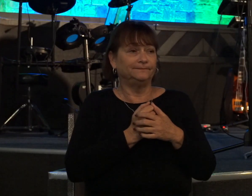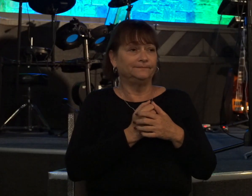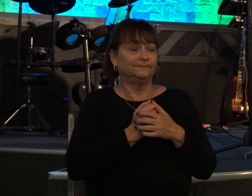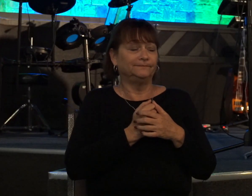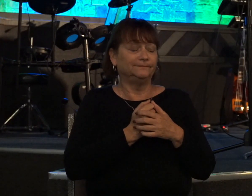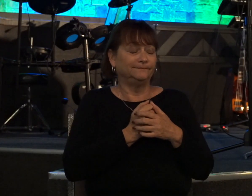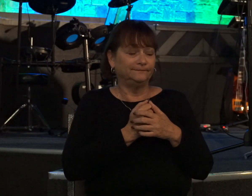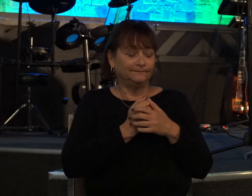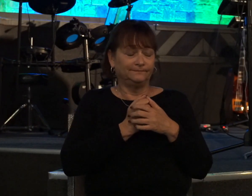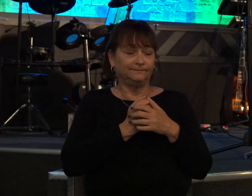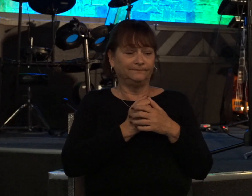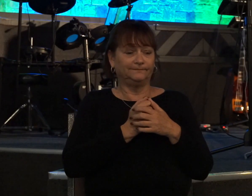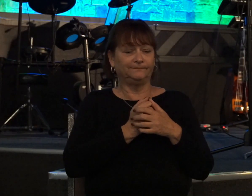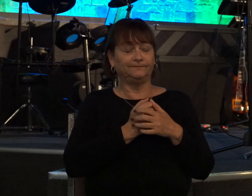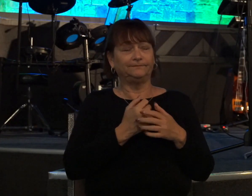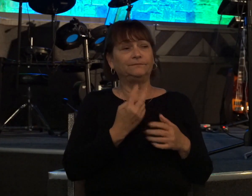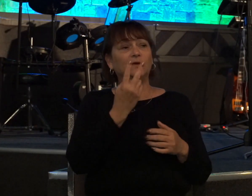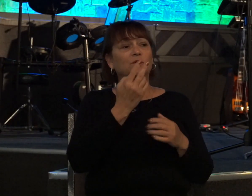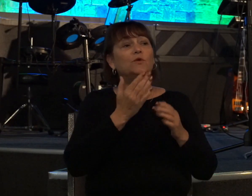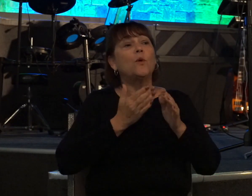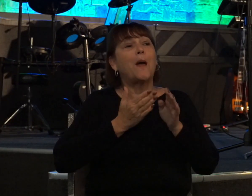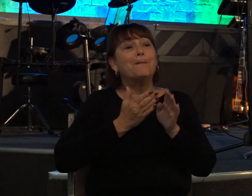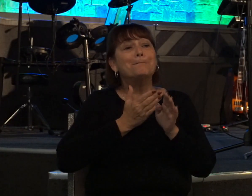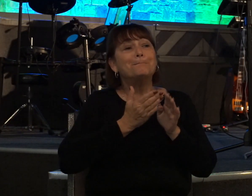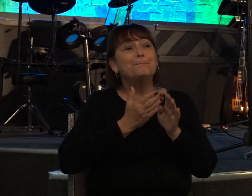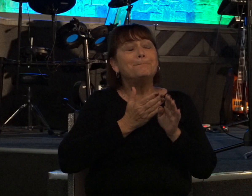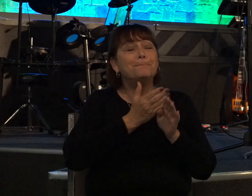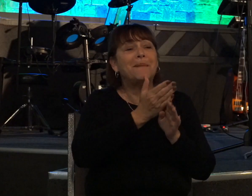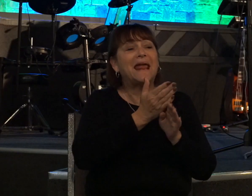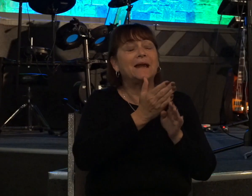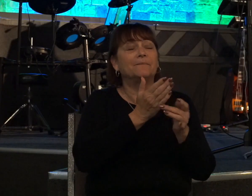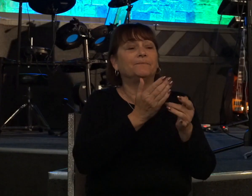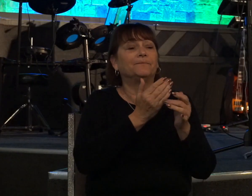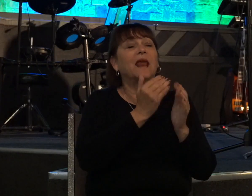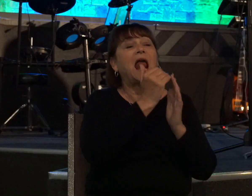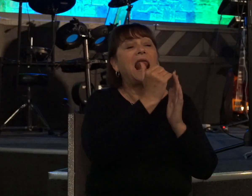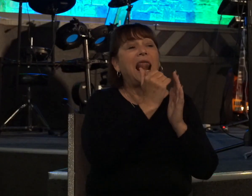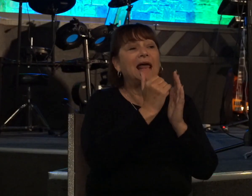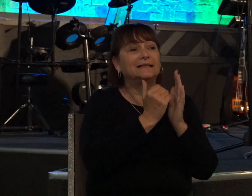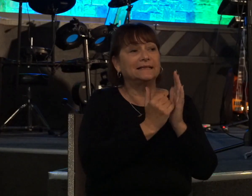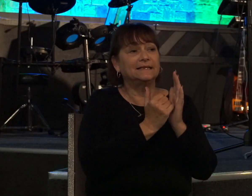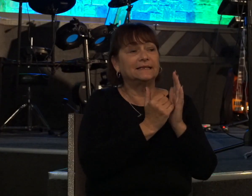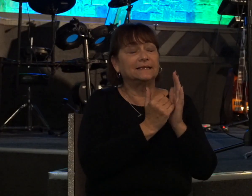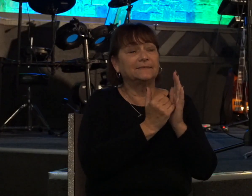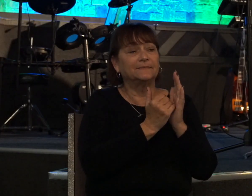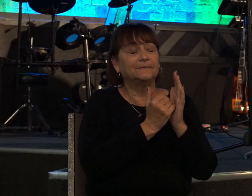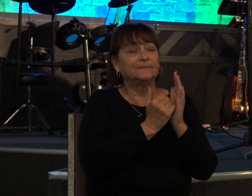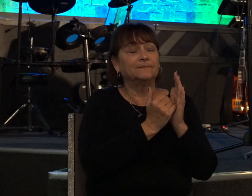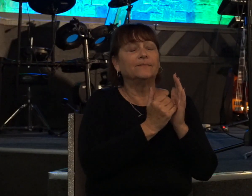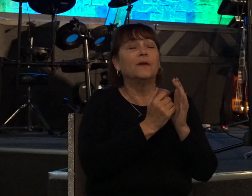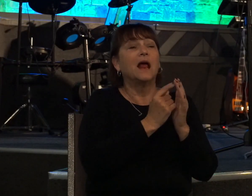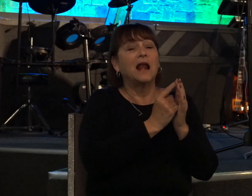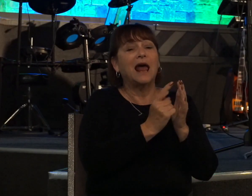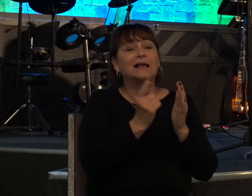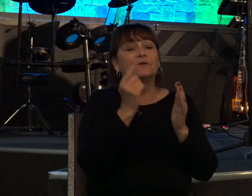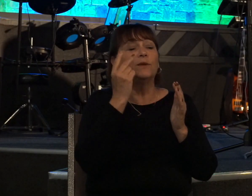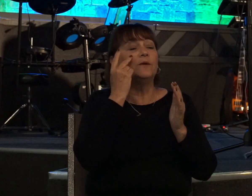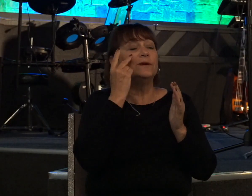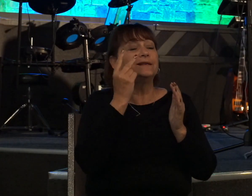and so two main lessons to take home tonight as we wrap it up now last week we saw that no sin